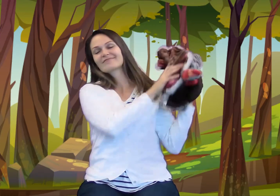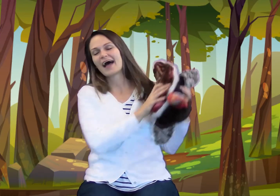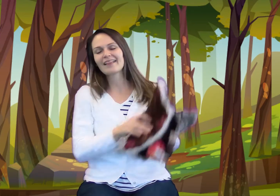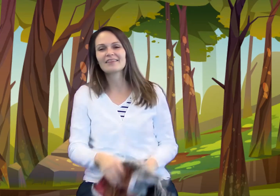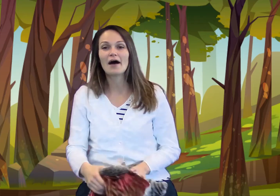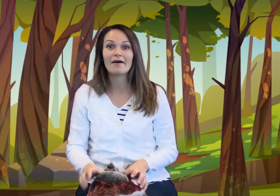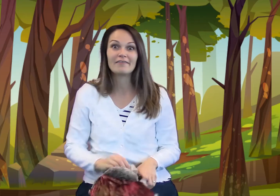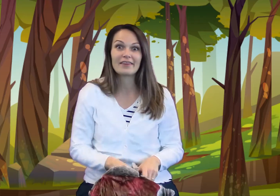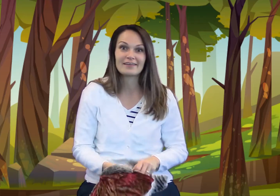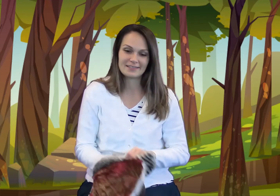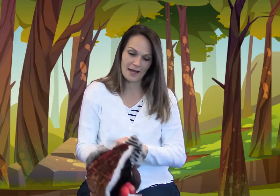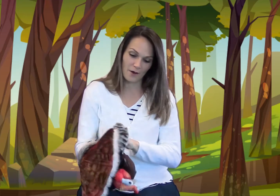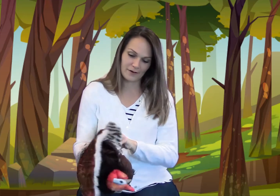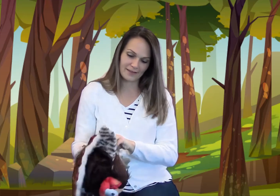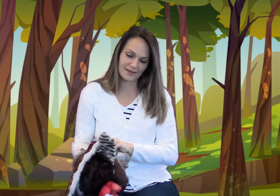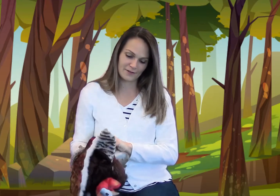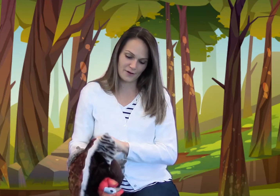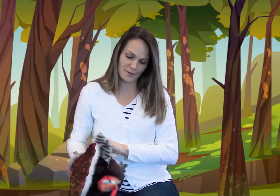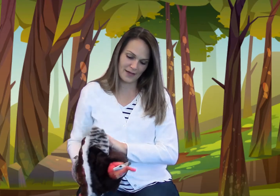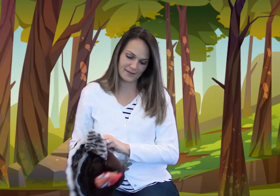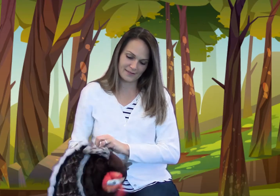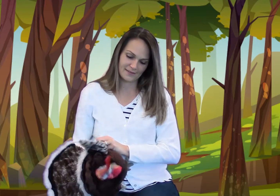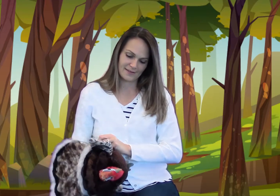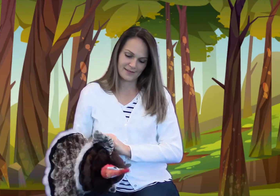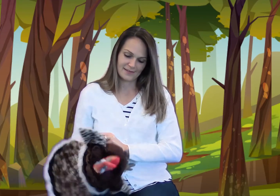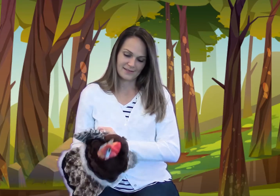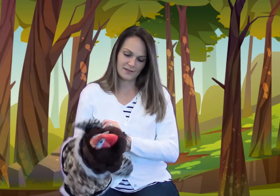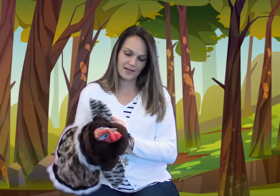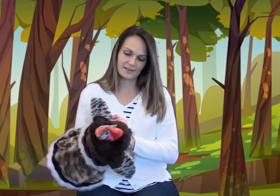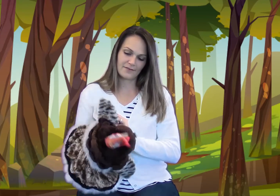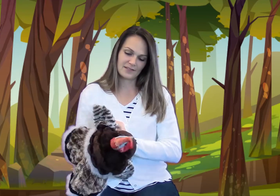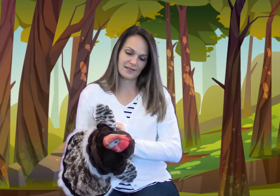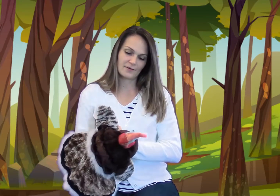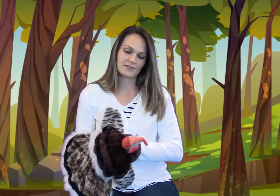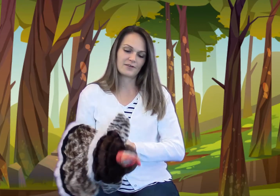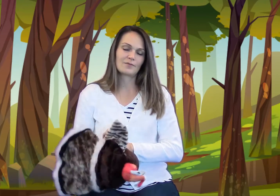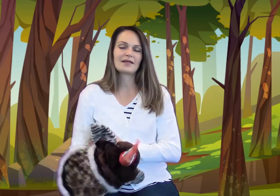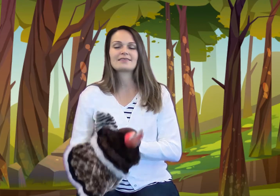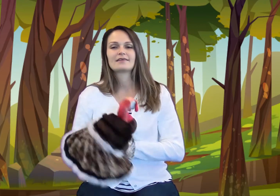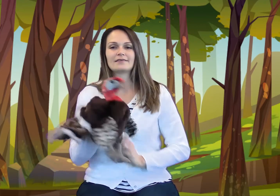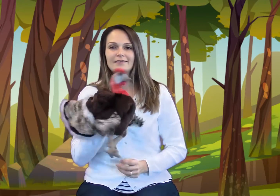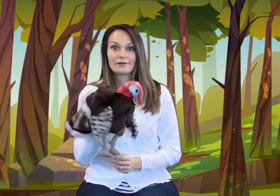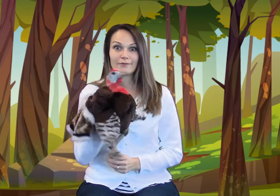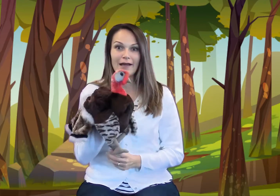I love the sound that a turkey makes. You guys love the sound a turkey makes? Right?